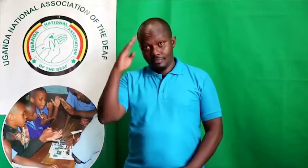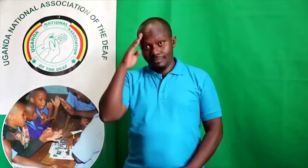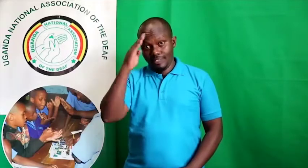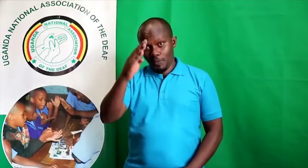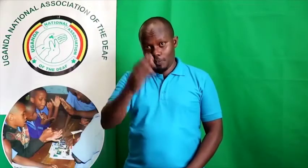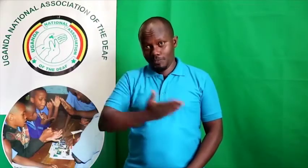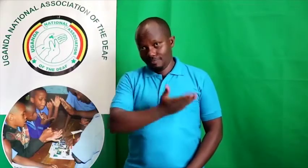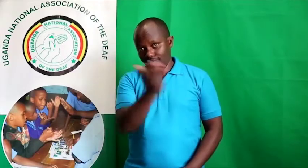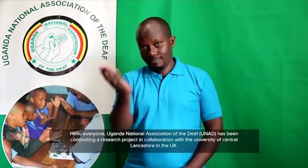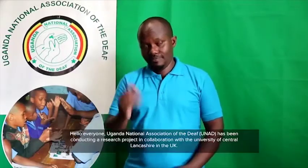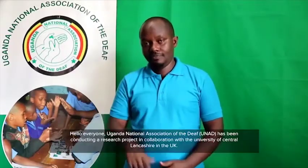Hello, everyone.